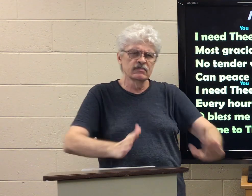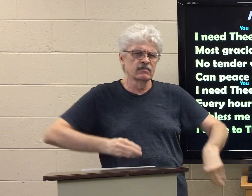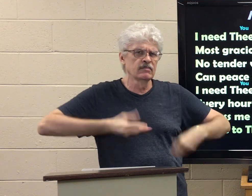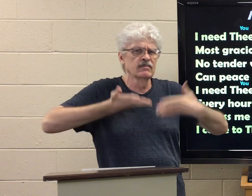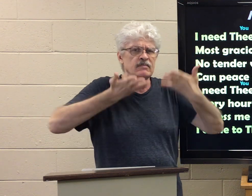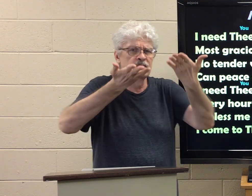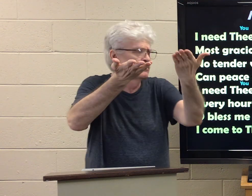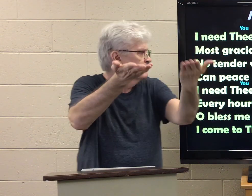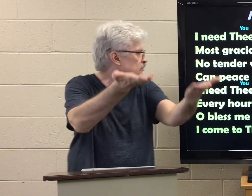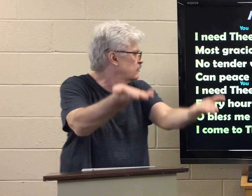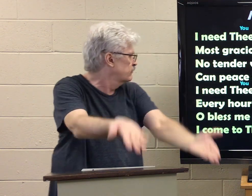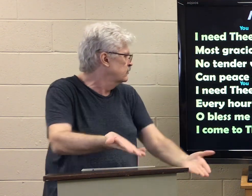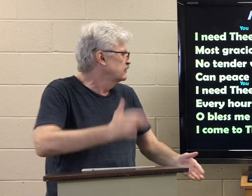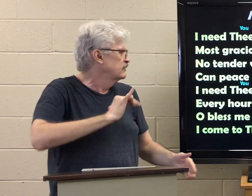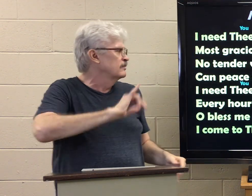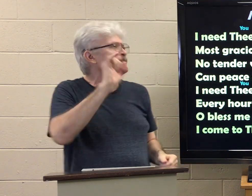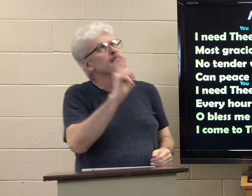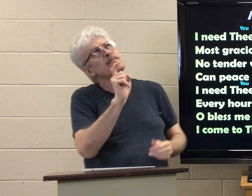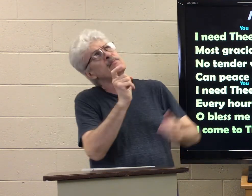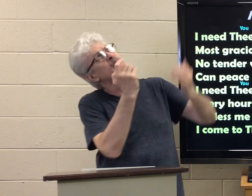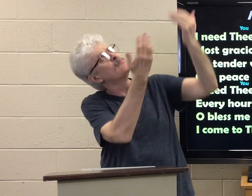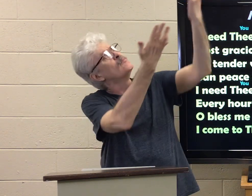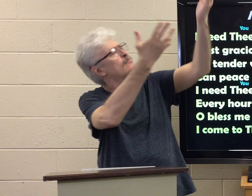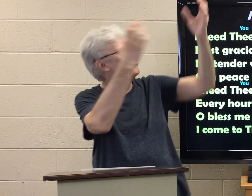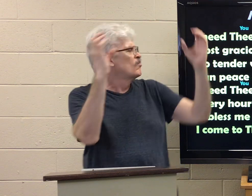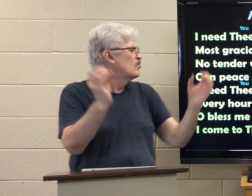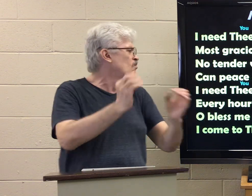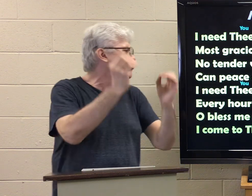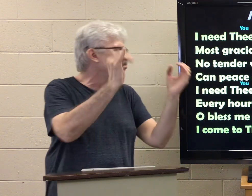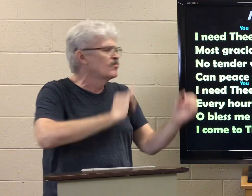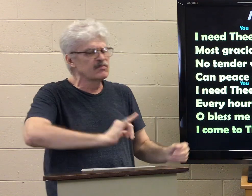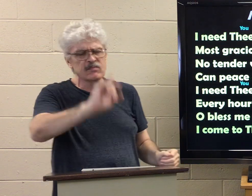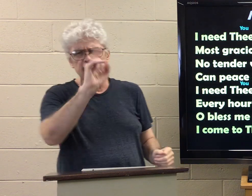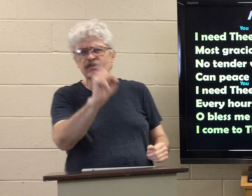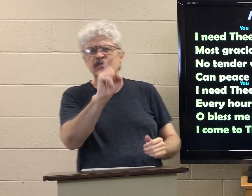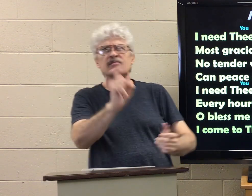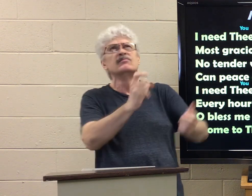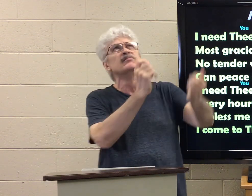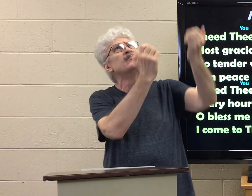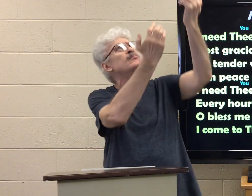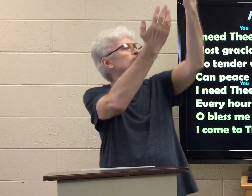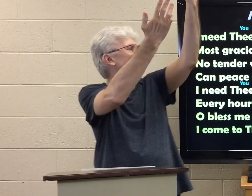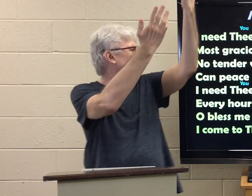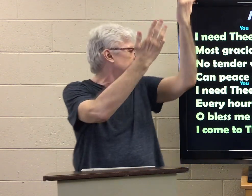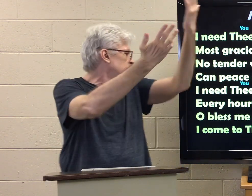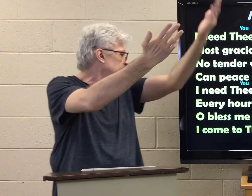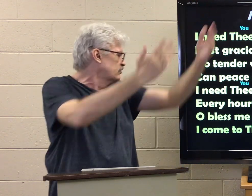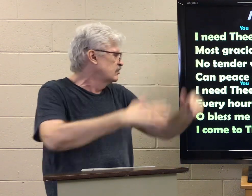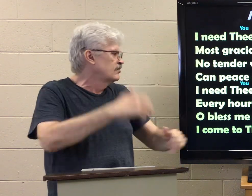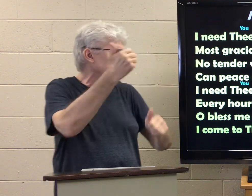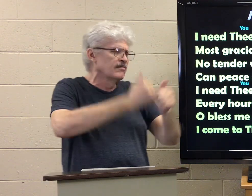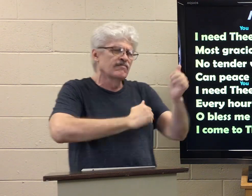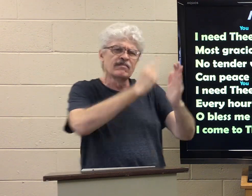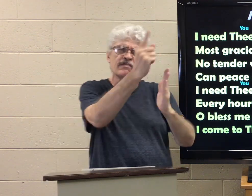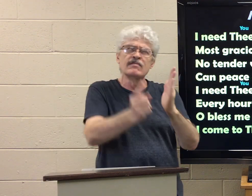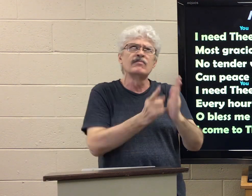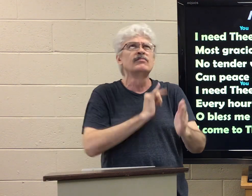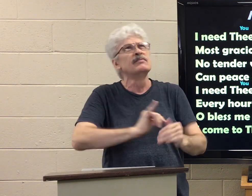afford. I need thee, O I need thee, every hour